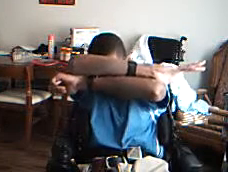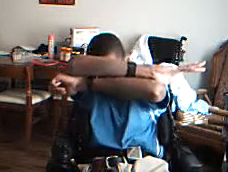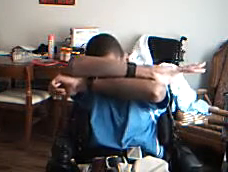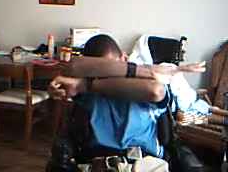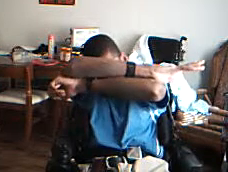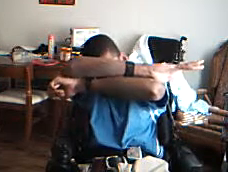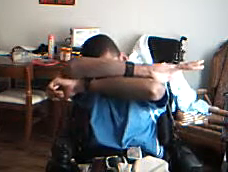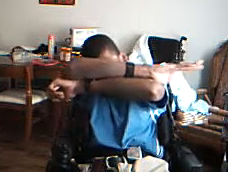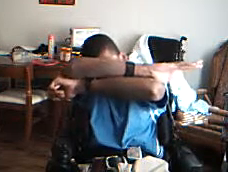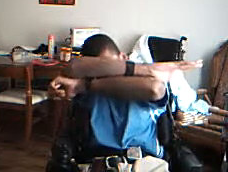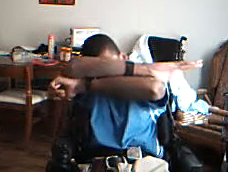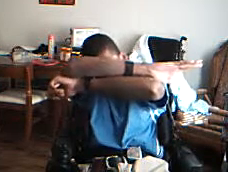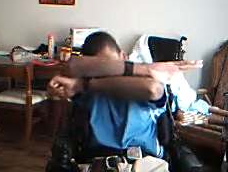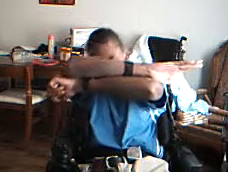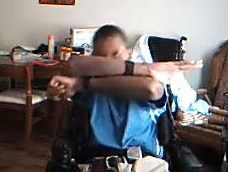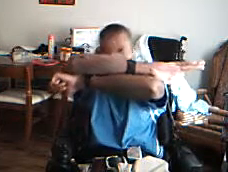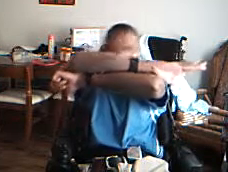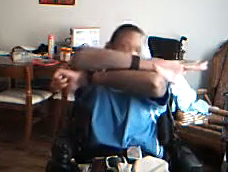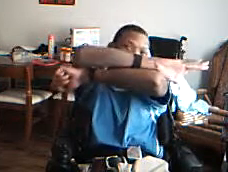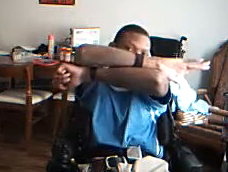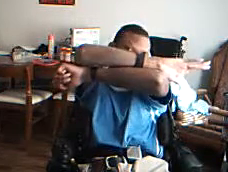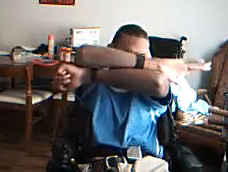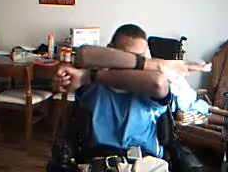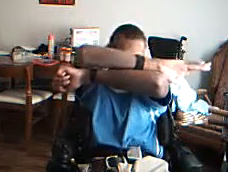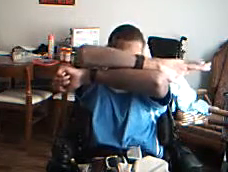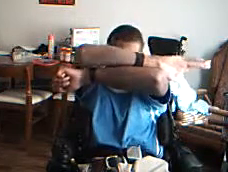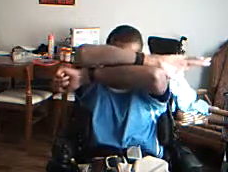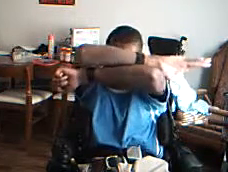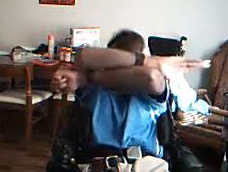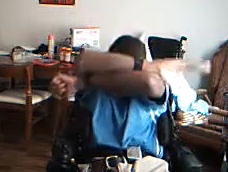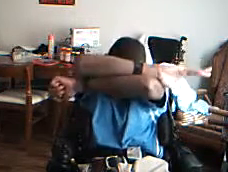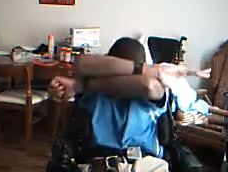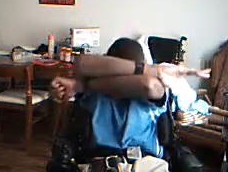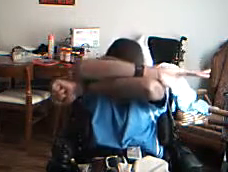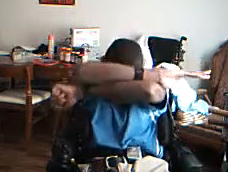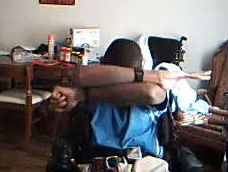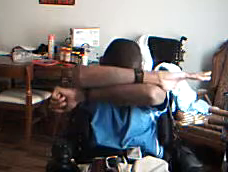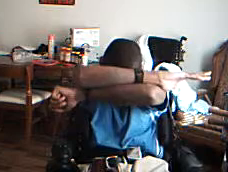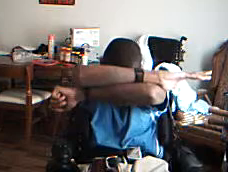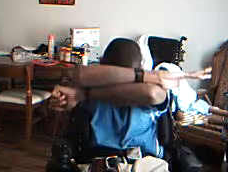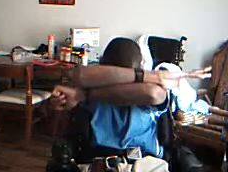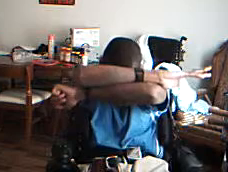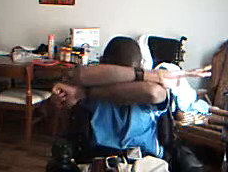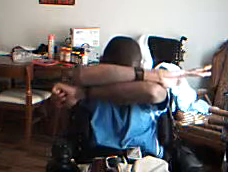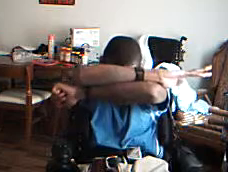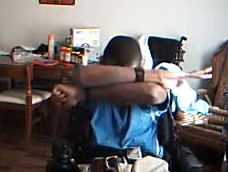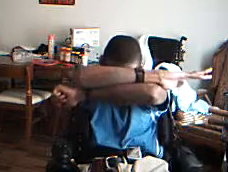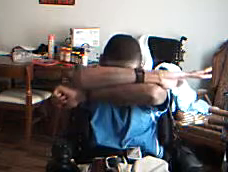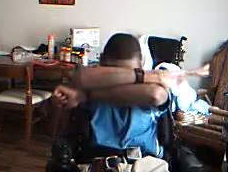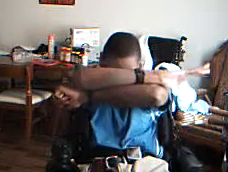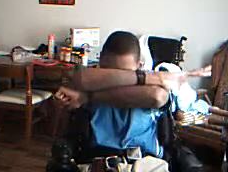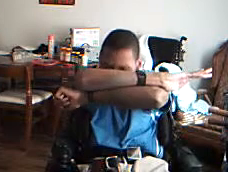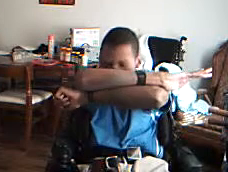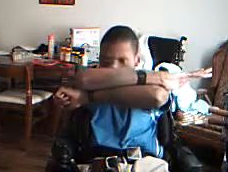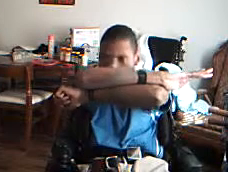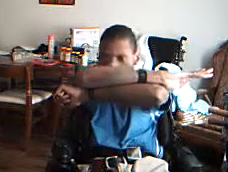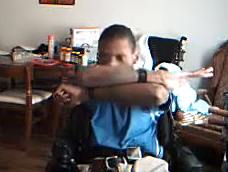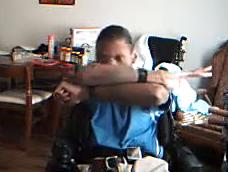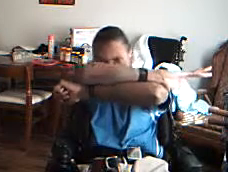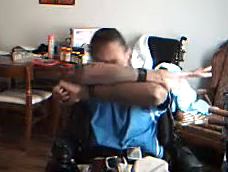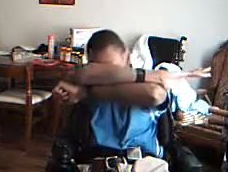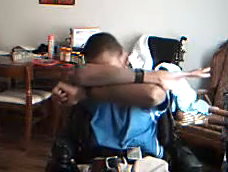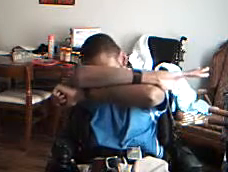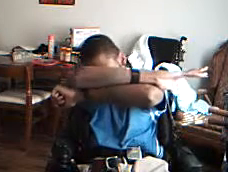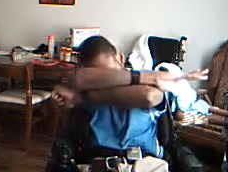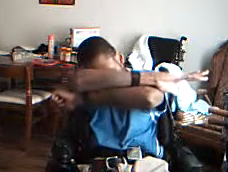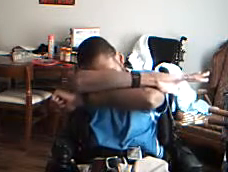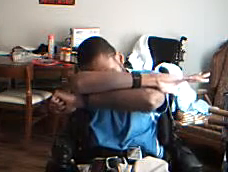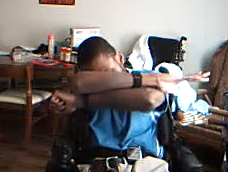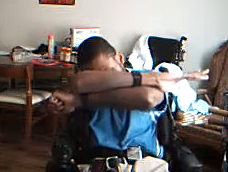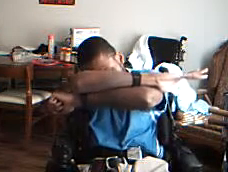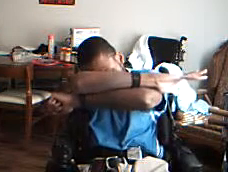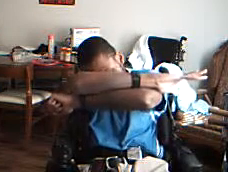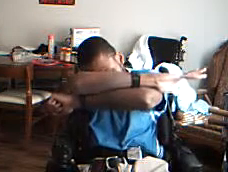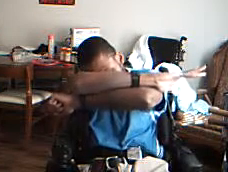the person from striking your face or vital areas. Now,